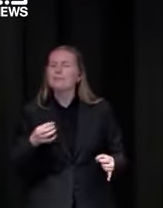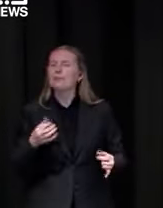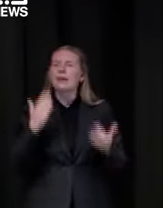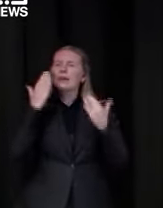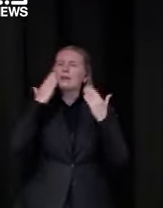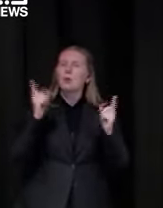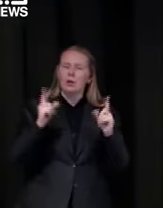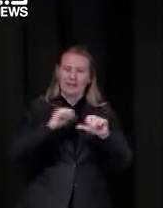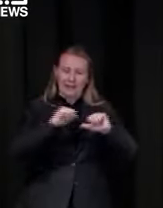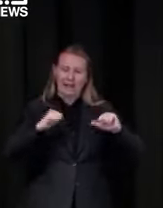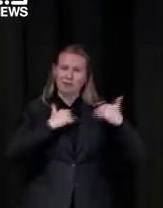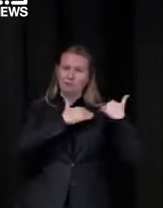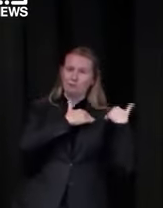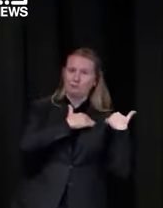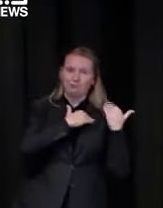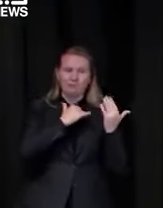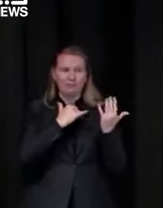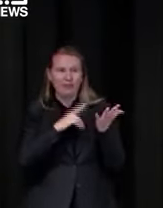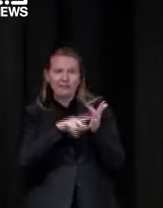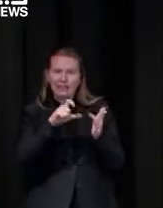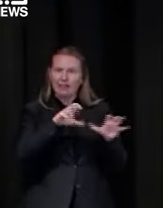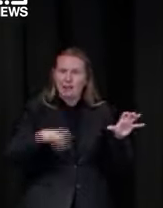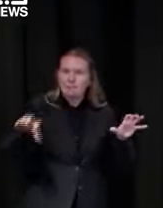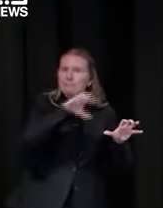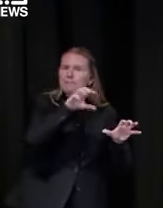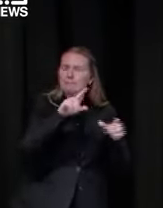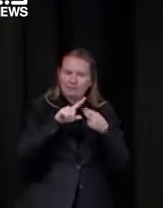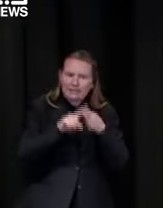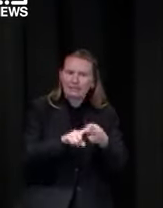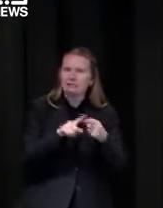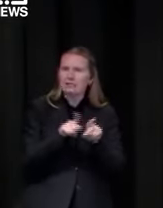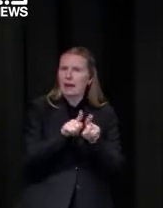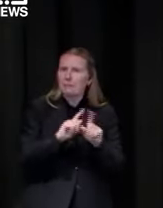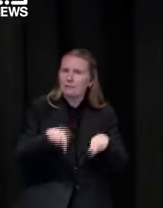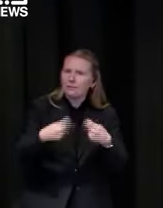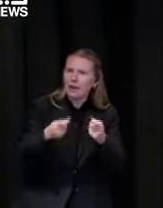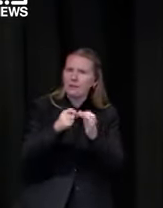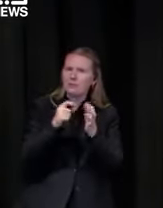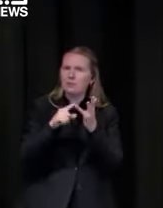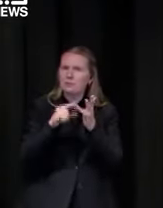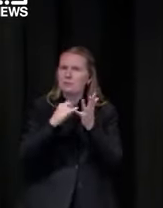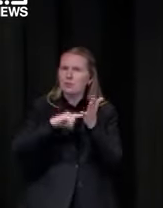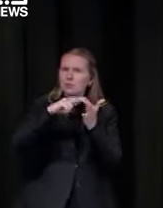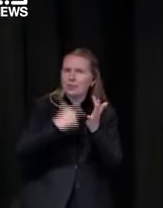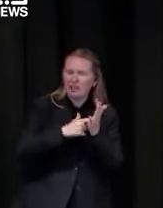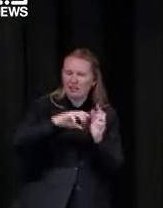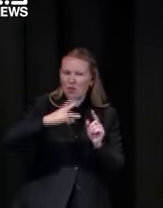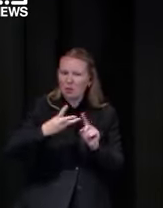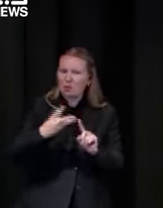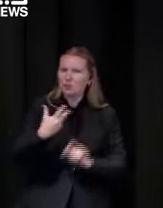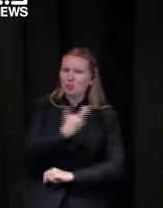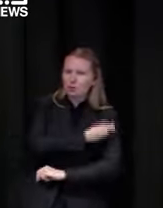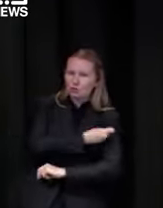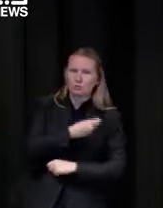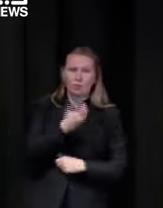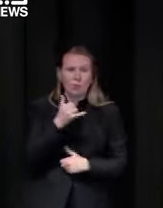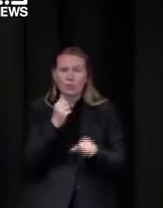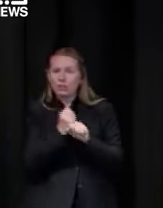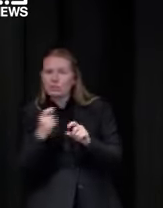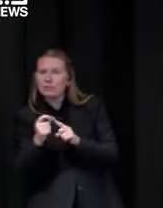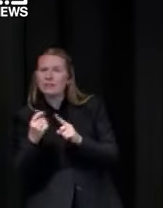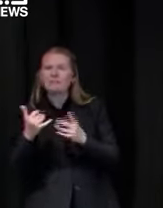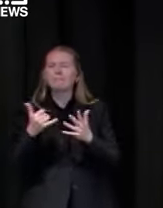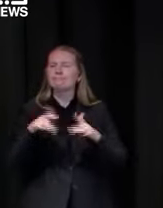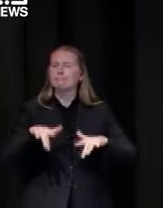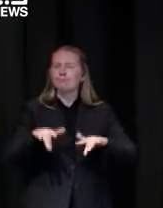there'll be more state hubs still doing boosters the same sort of tripartite thing with pharmacy gp and us uh you'd have to ask the federal